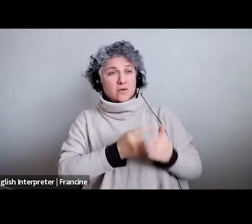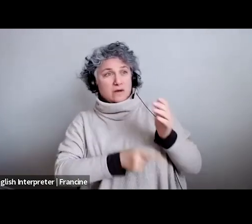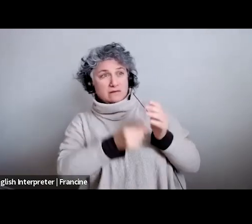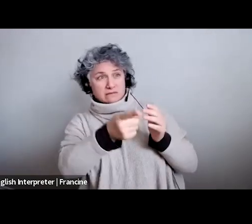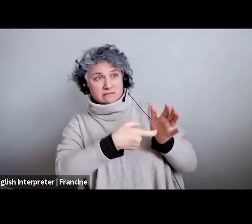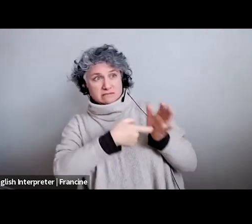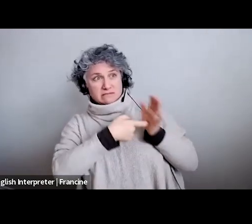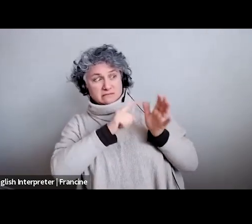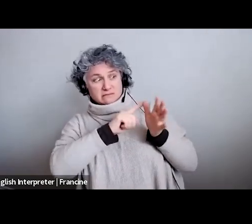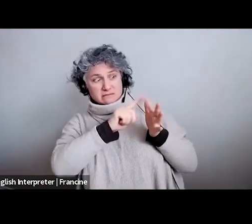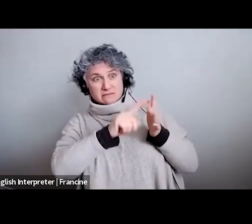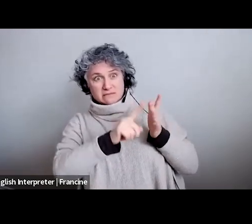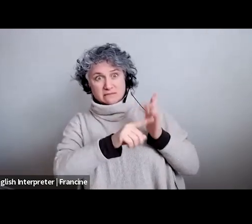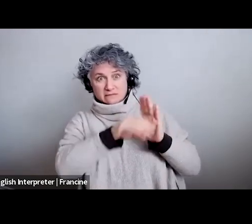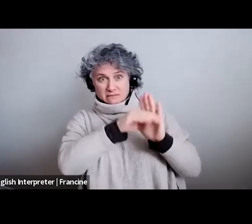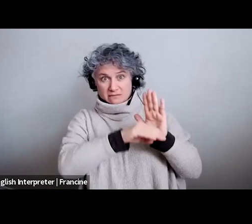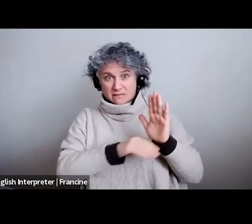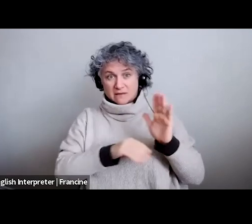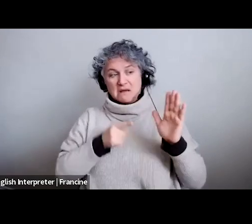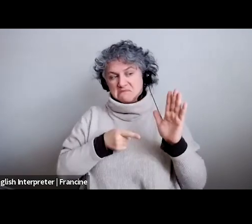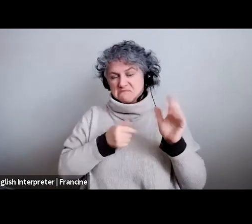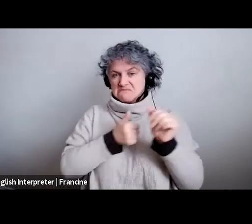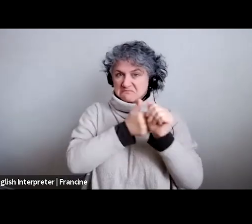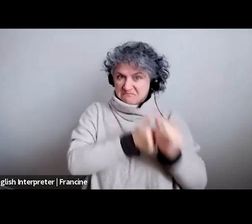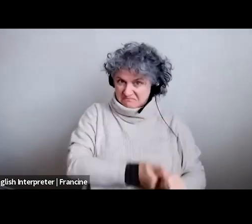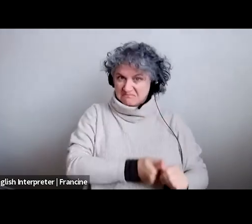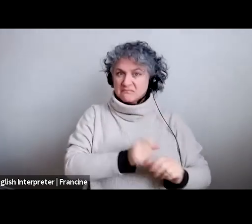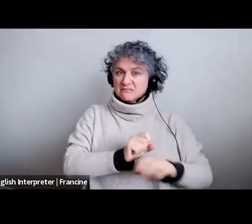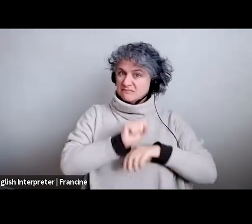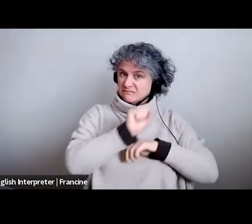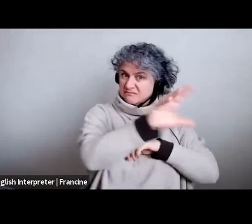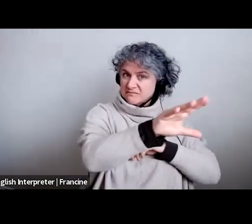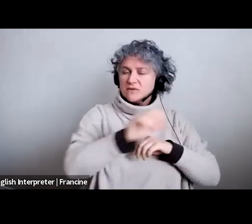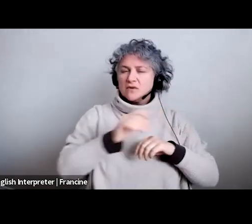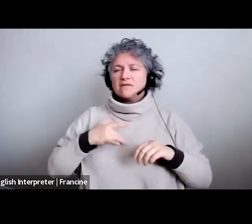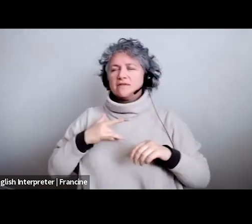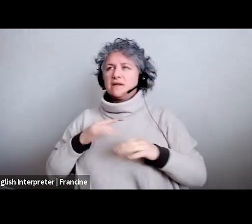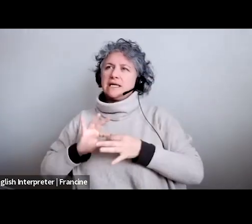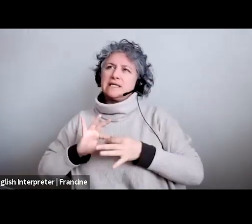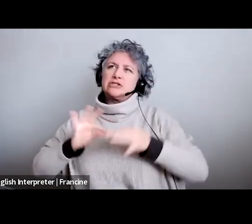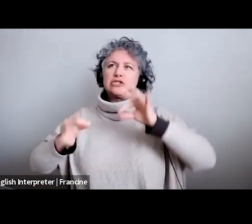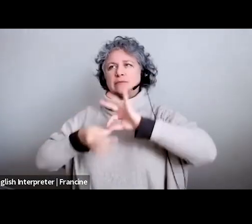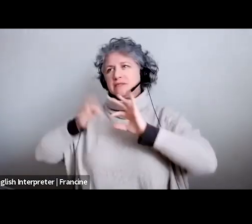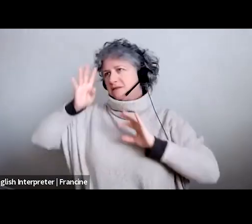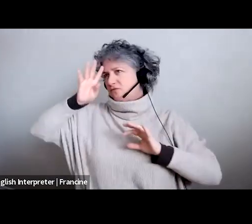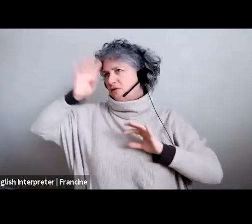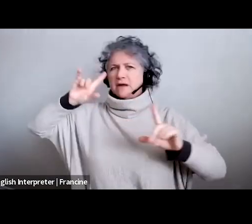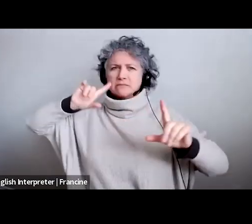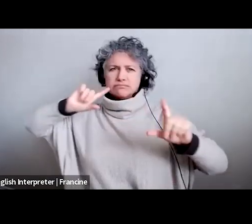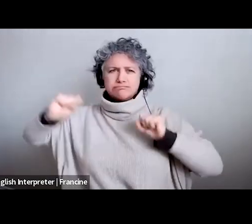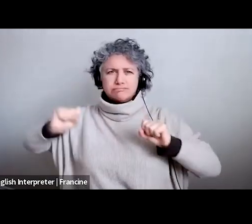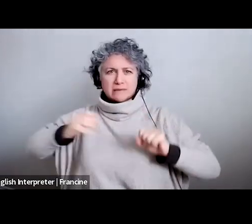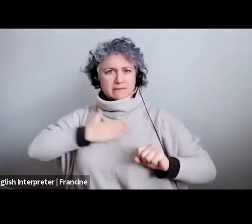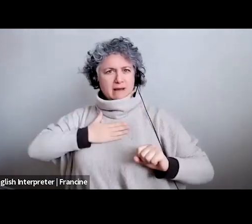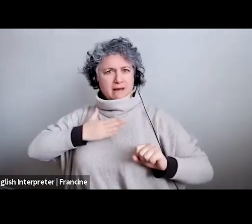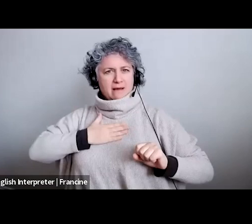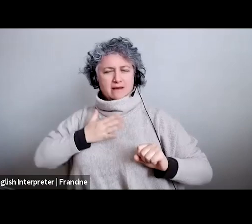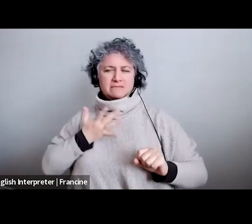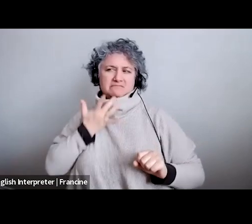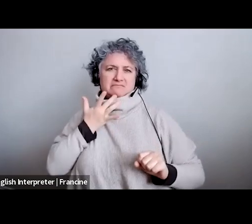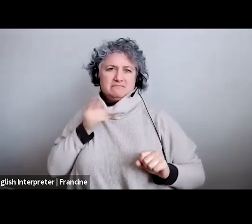the sides or the one that you feel is more interpretive and more uh your take